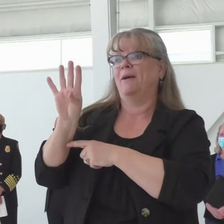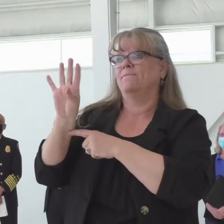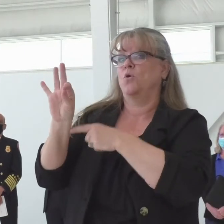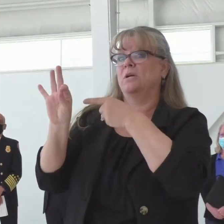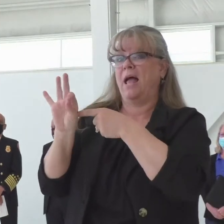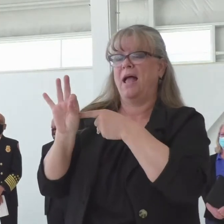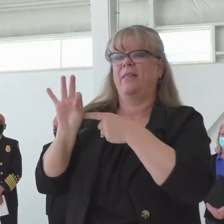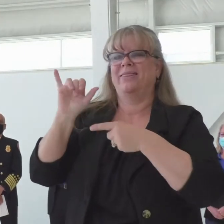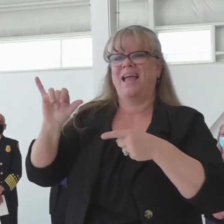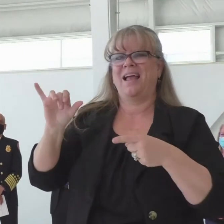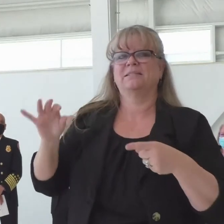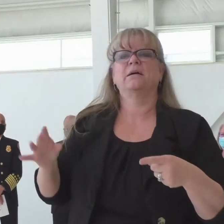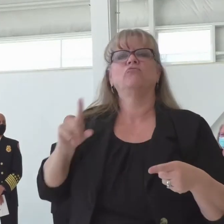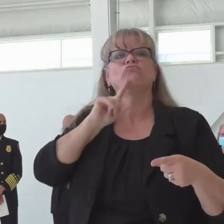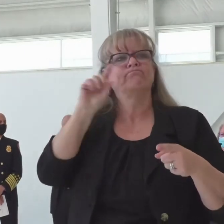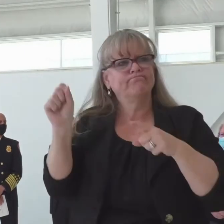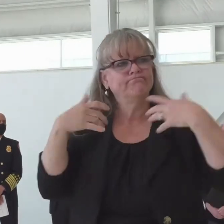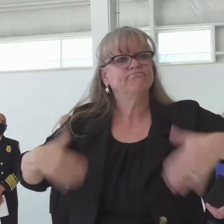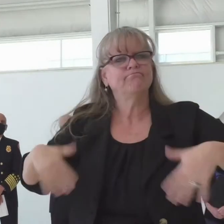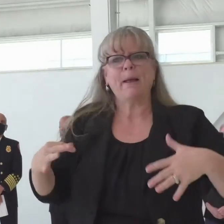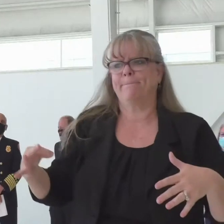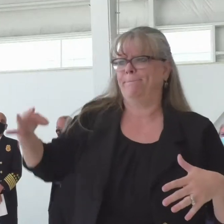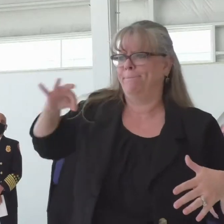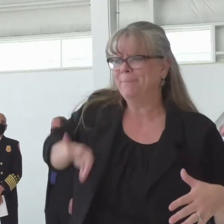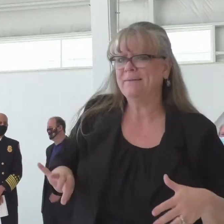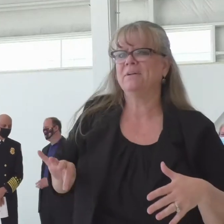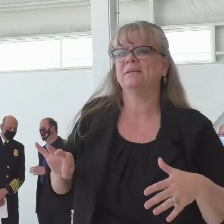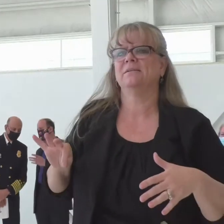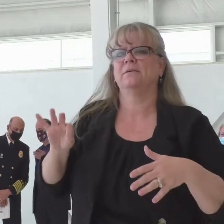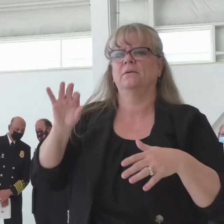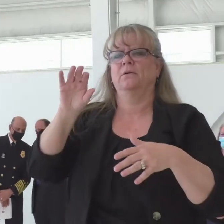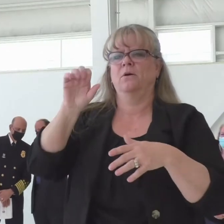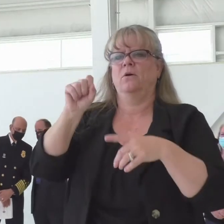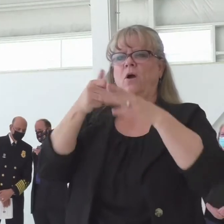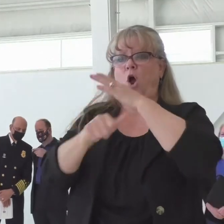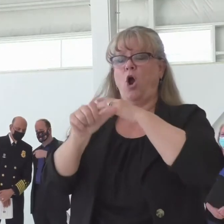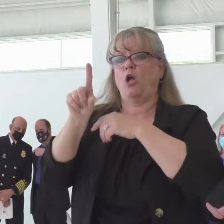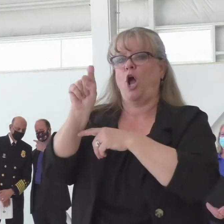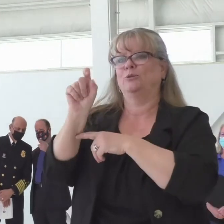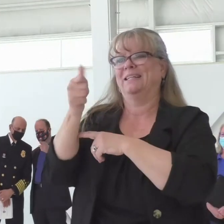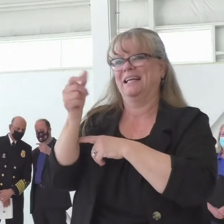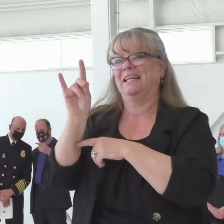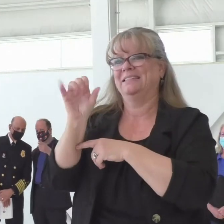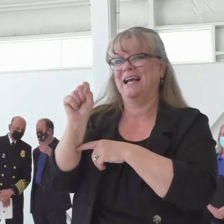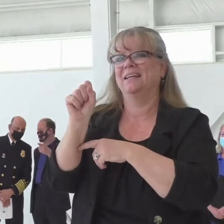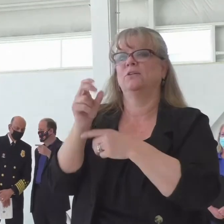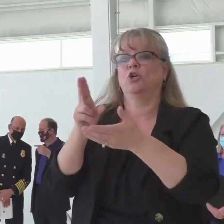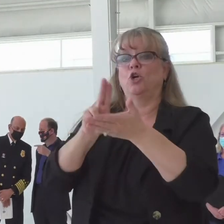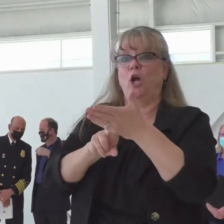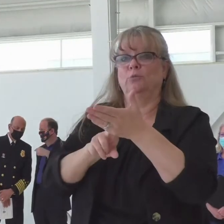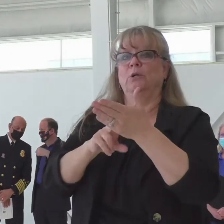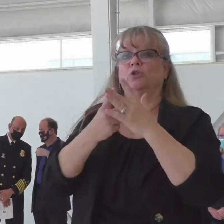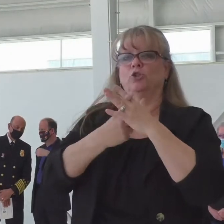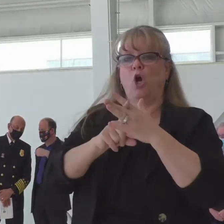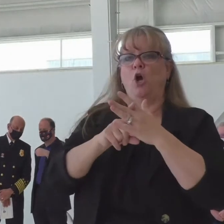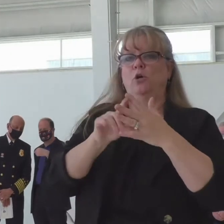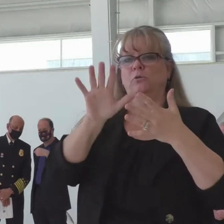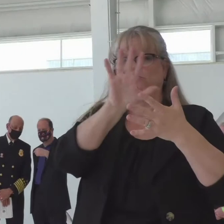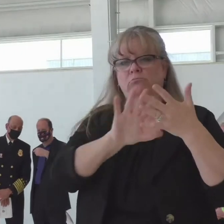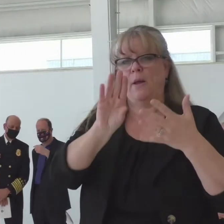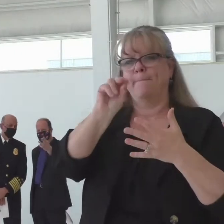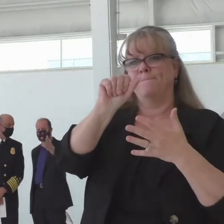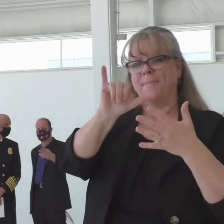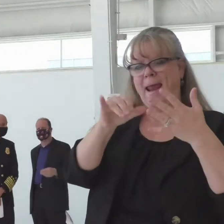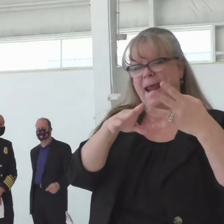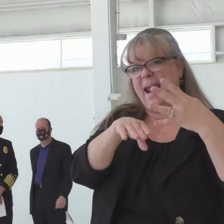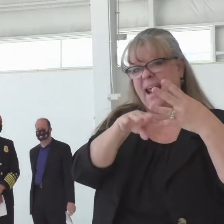an ongoing basis for, we have a 110-day contract for that coming, again, probably starting late May or the first part of June. We're going to continue,